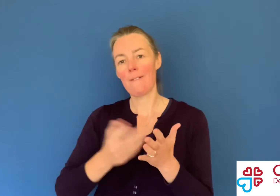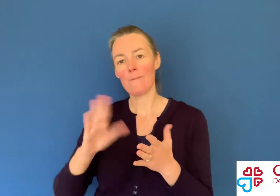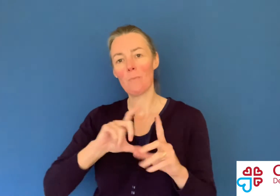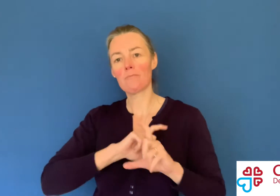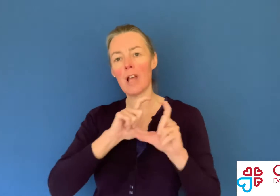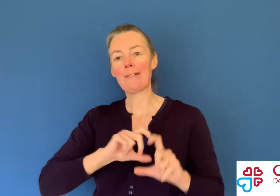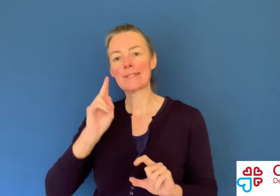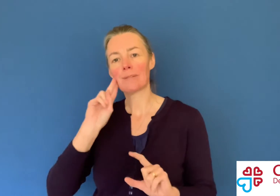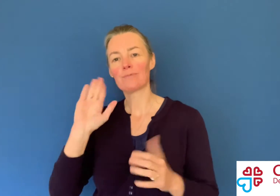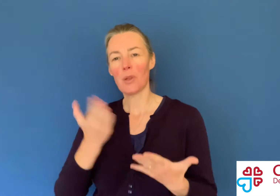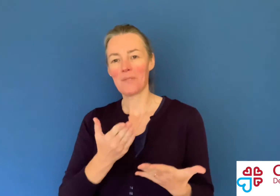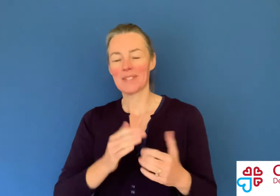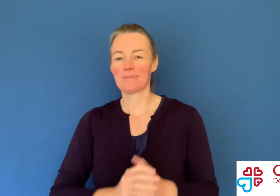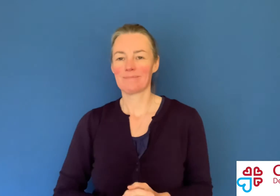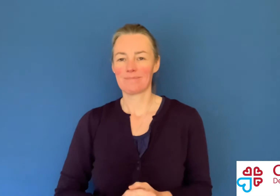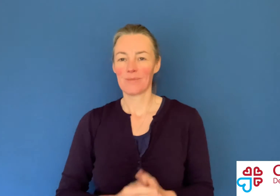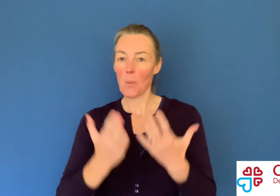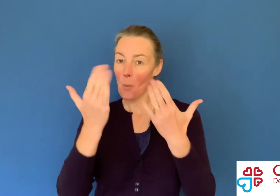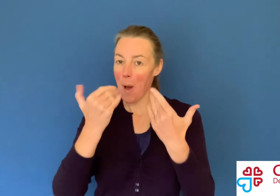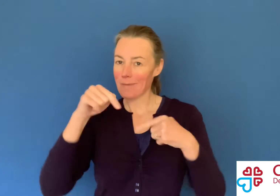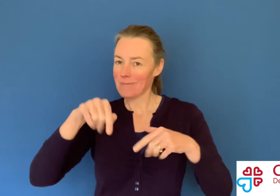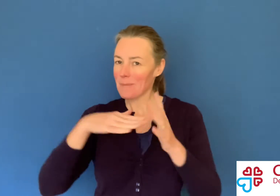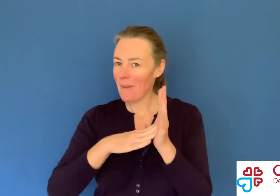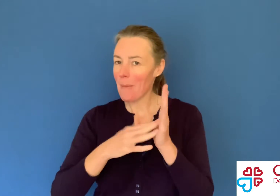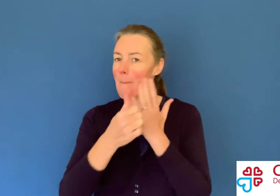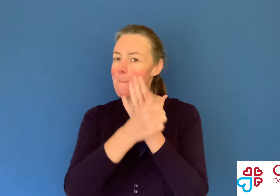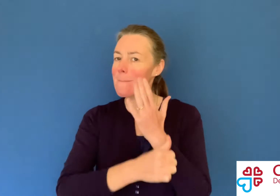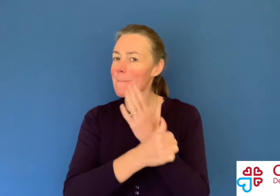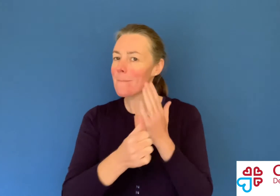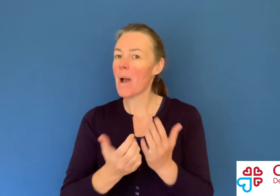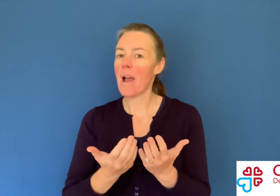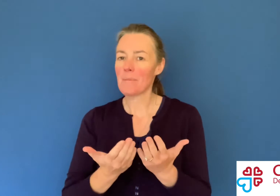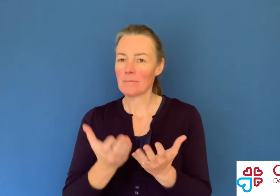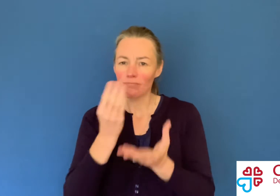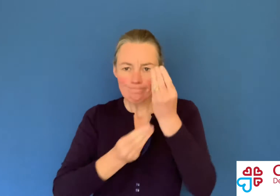And I'm from Caritas Deaf Service. Welcome to this month's Bible study.